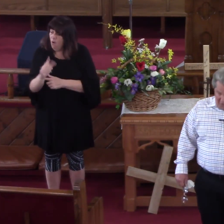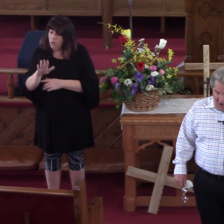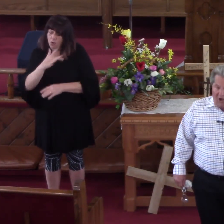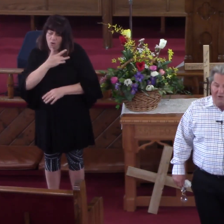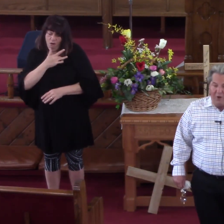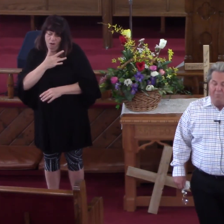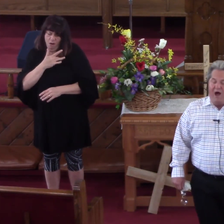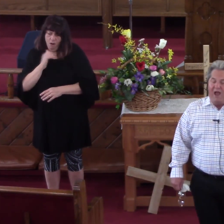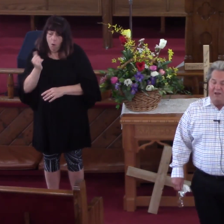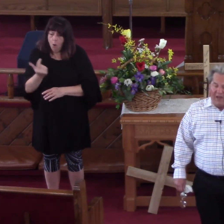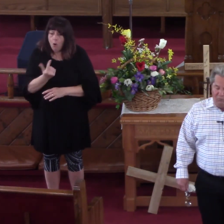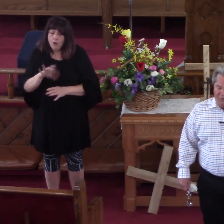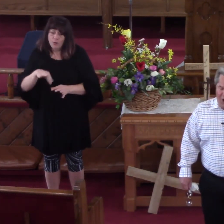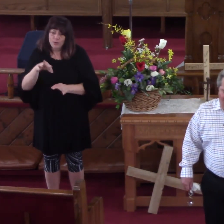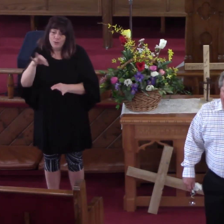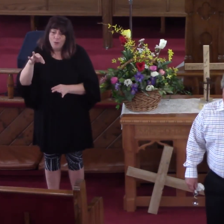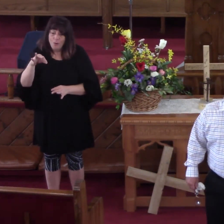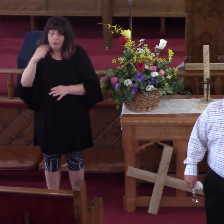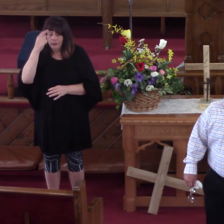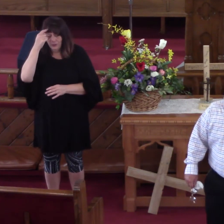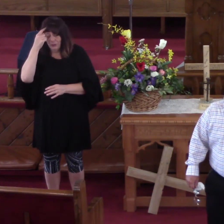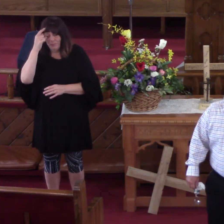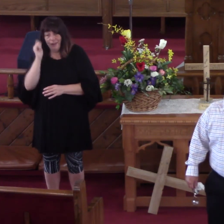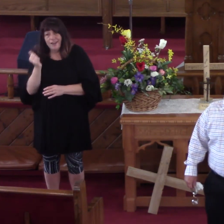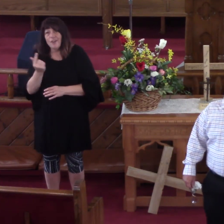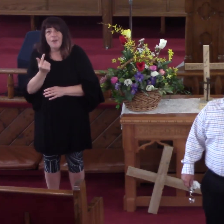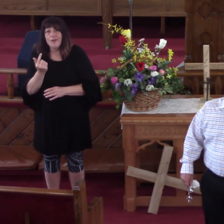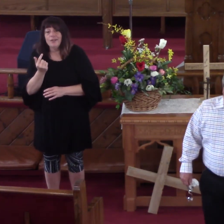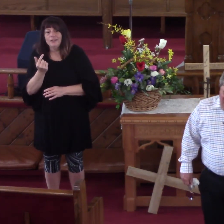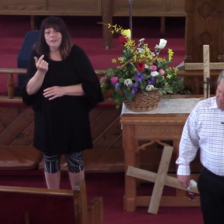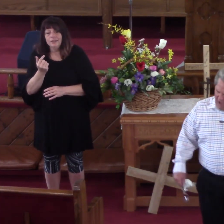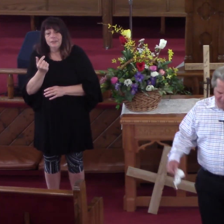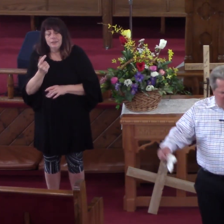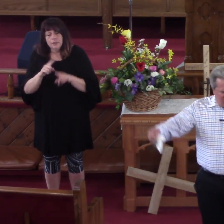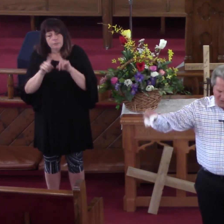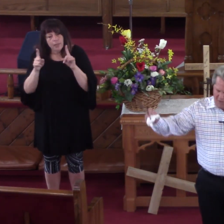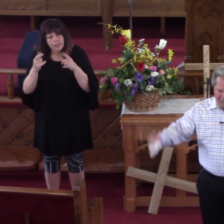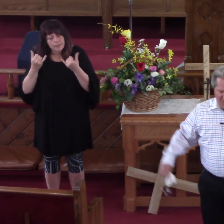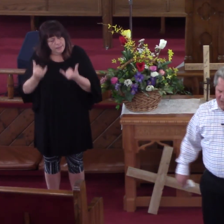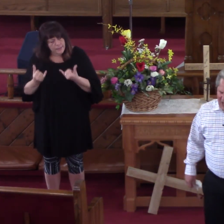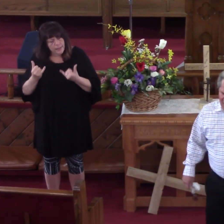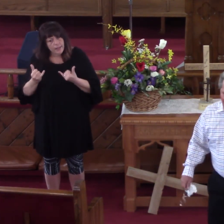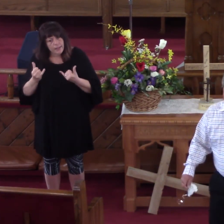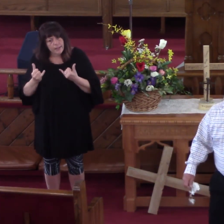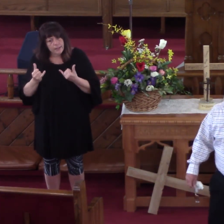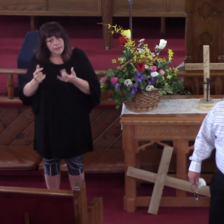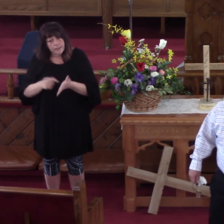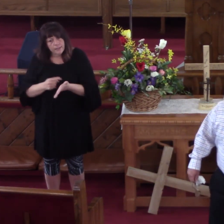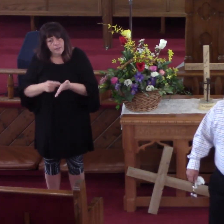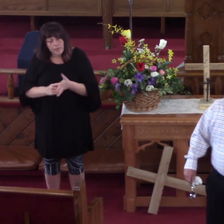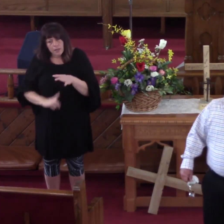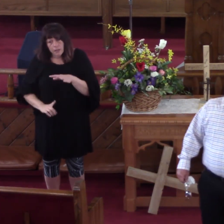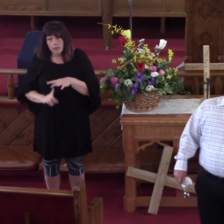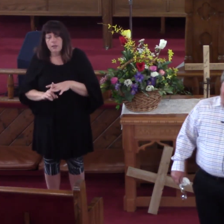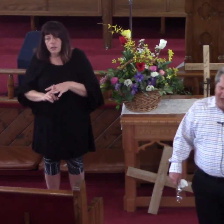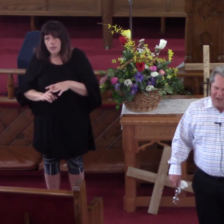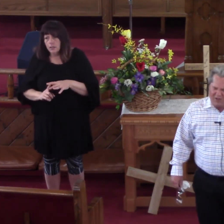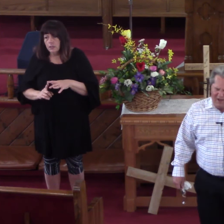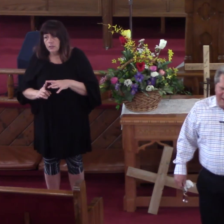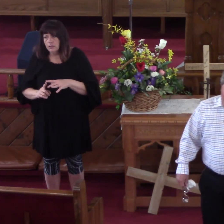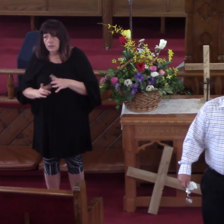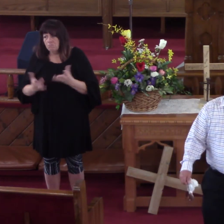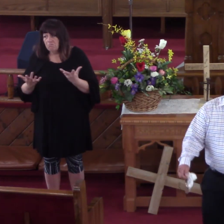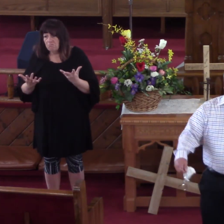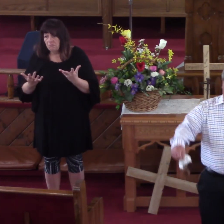With All Of Your Mind And With All Of Your Strength But Today My Friend Something Came Up And Because Of